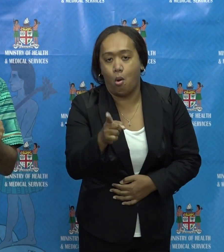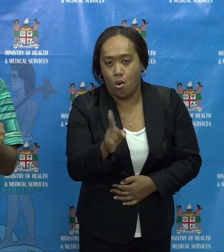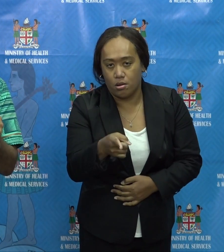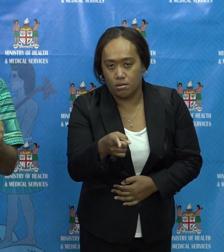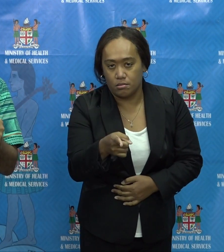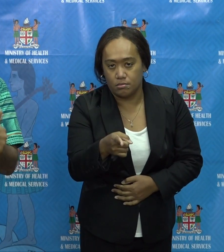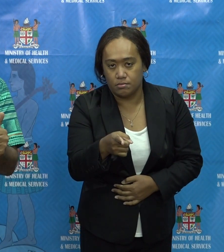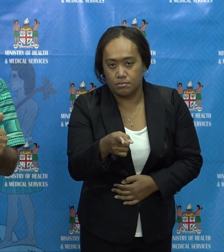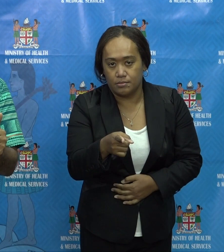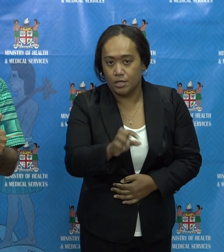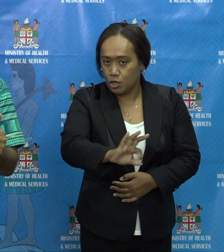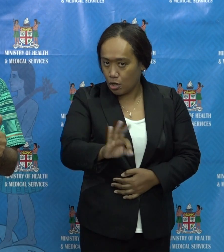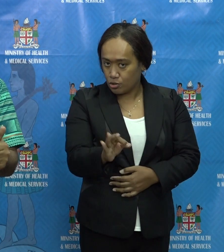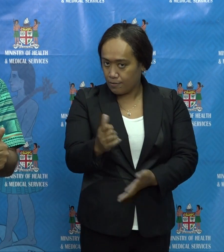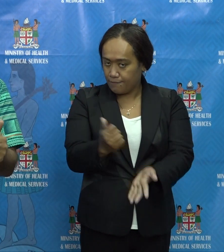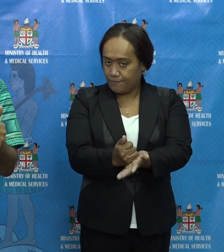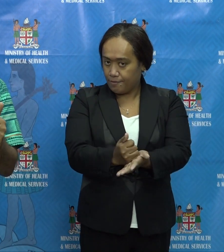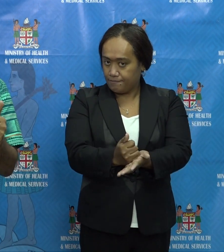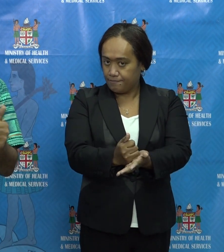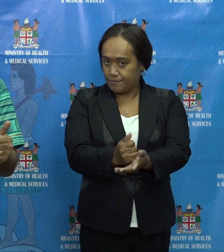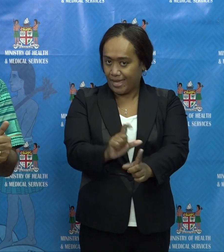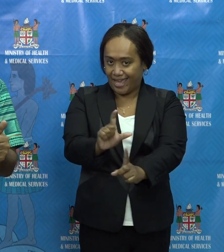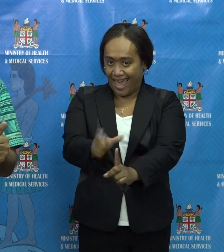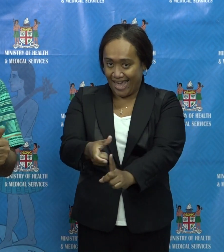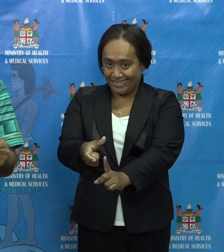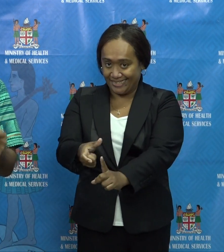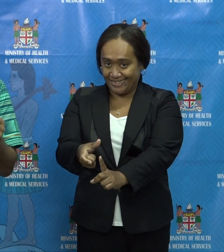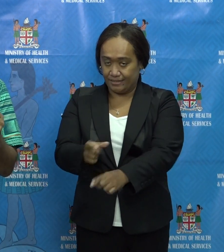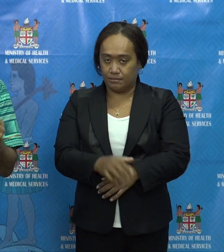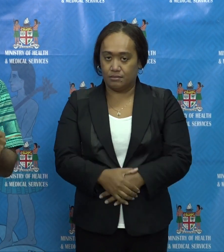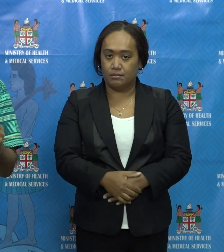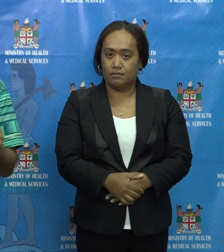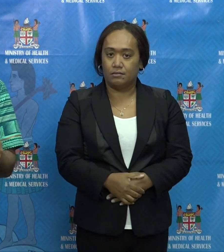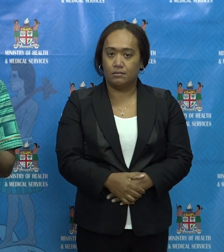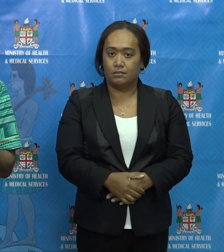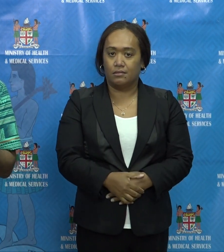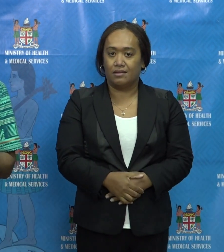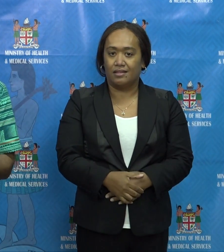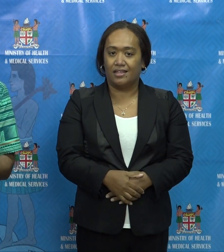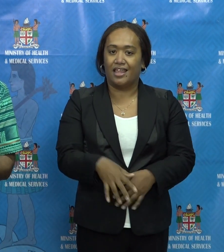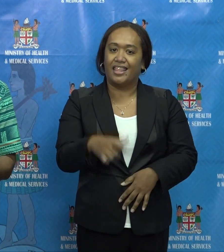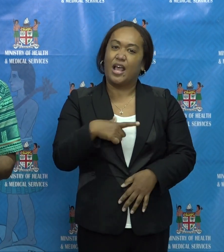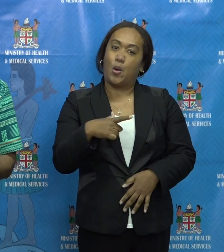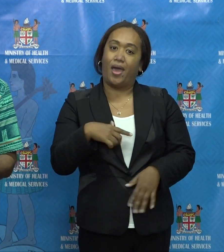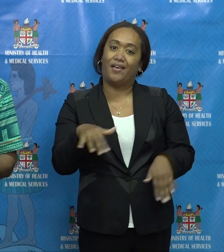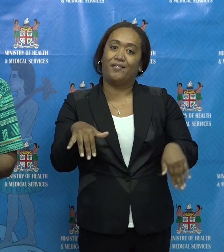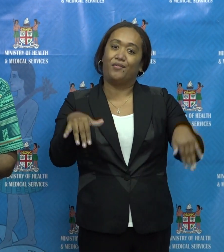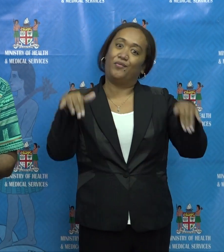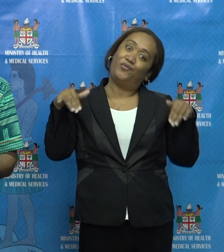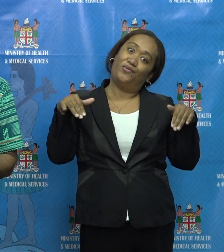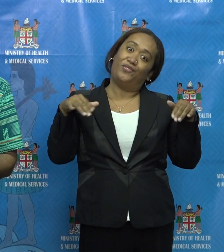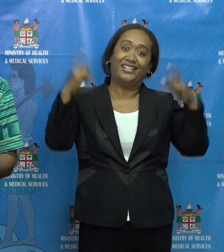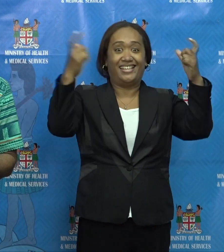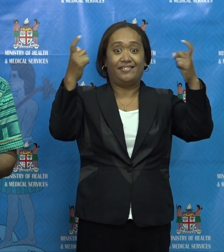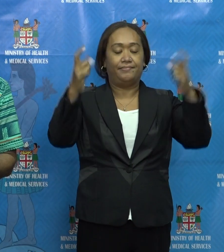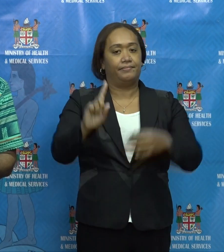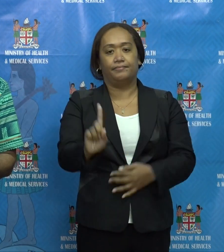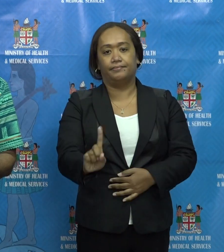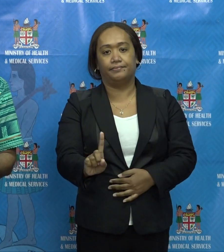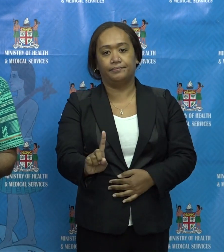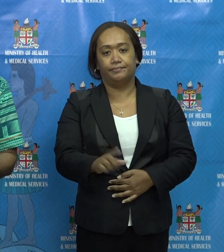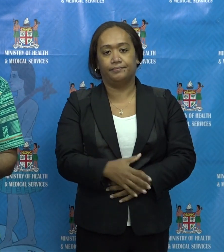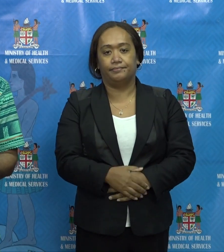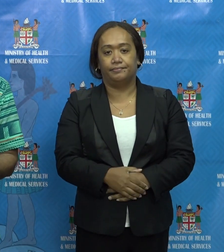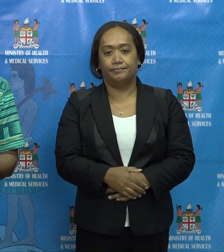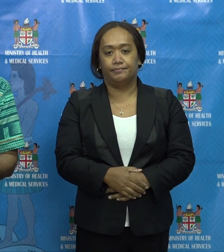No confirmed cases at this stage is no reason for celebration. It